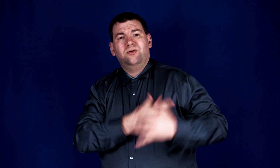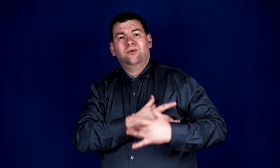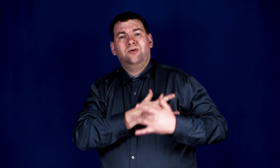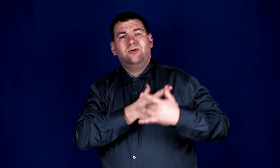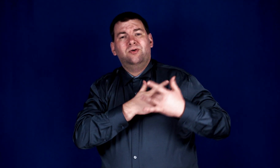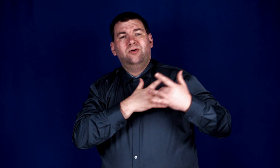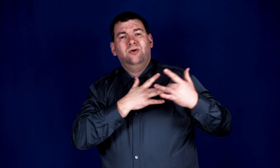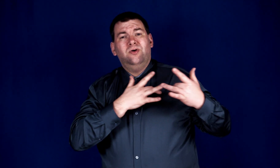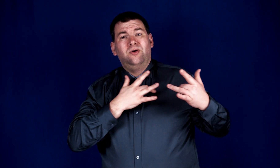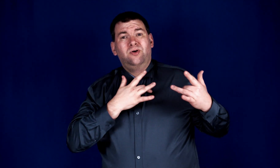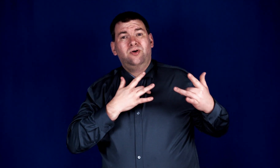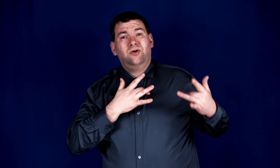heart